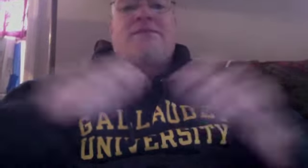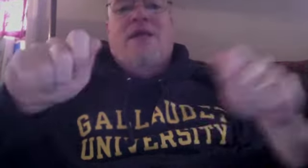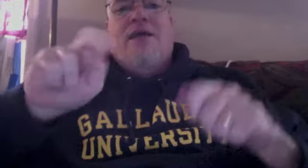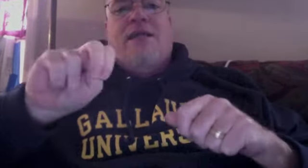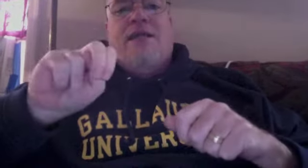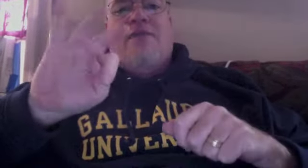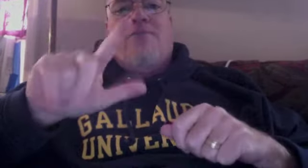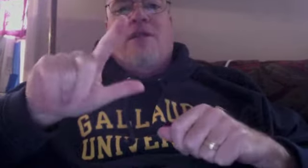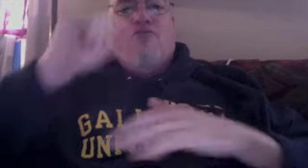I don't know.